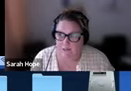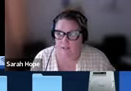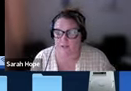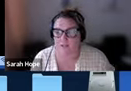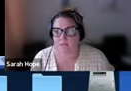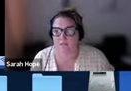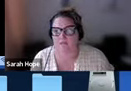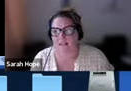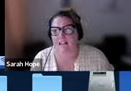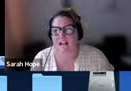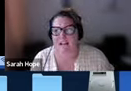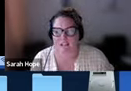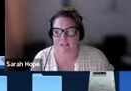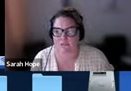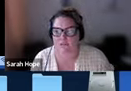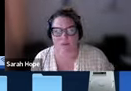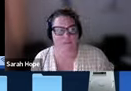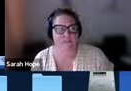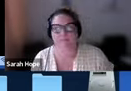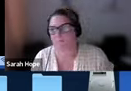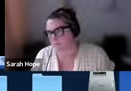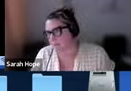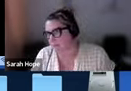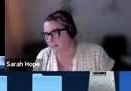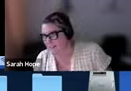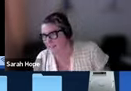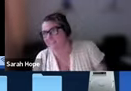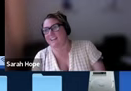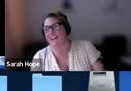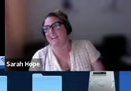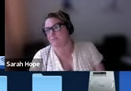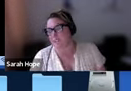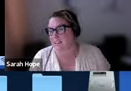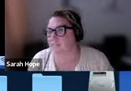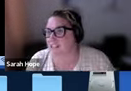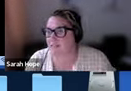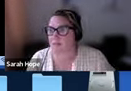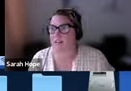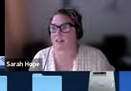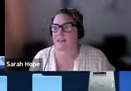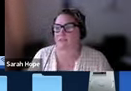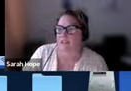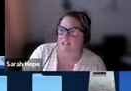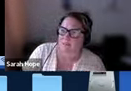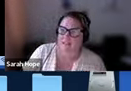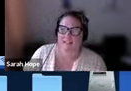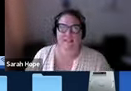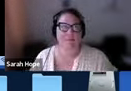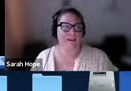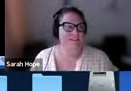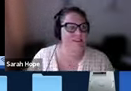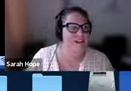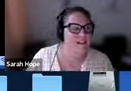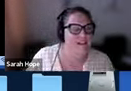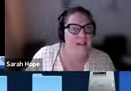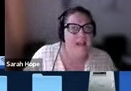dogs, Dog Dog was a really gentle, soft puppy. You know, he was really lovely to everyone and he really just wanted to stick